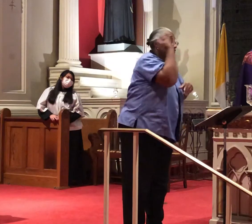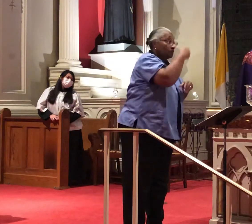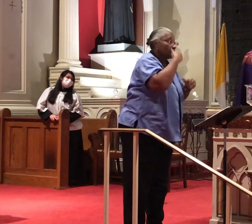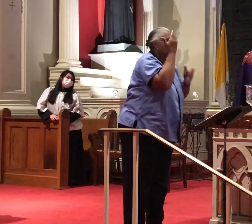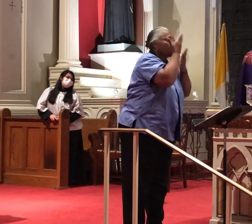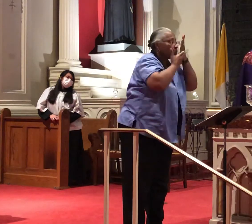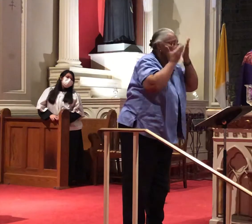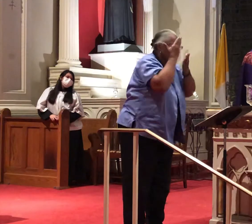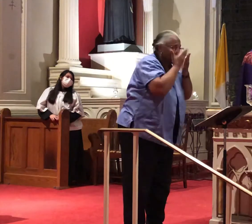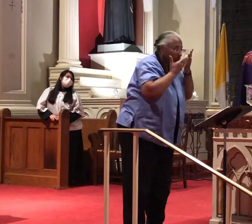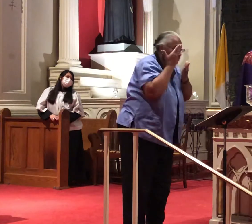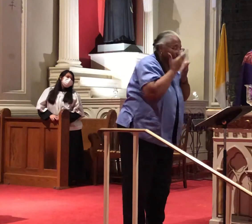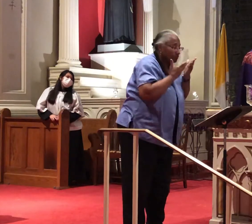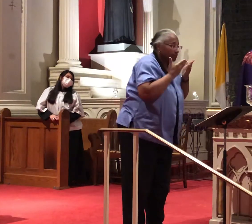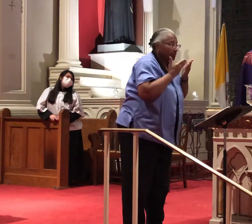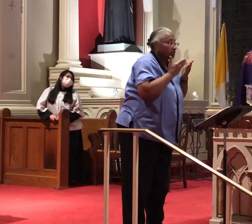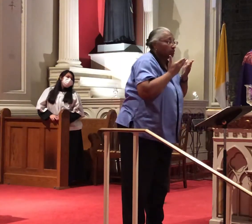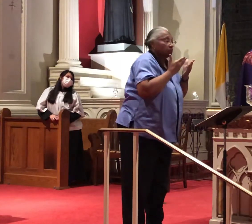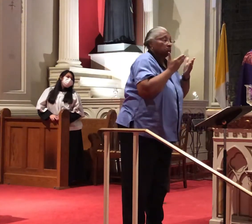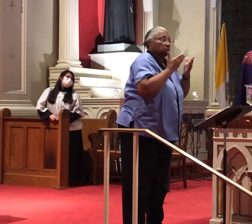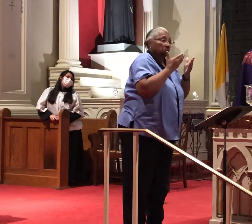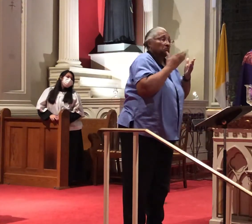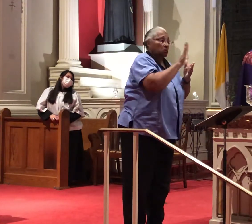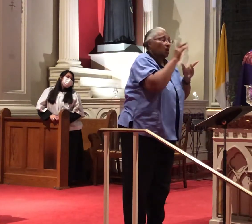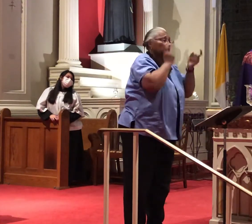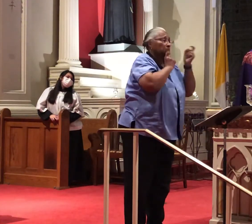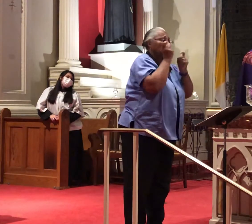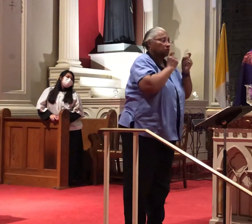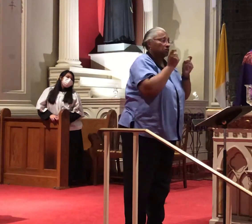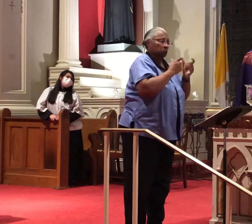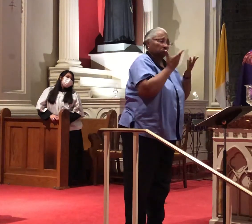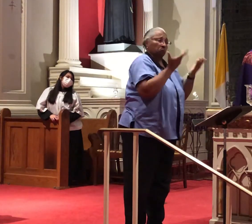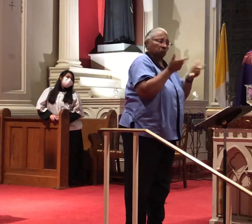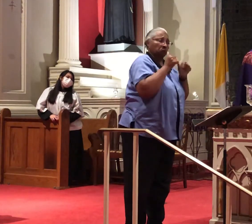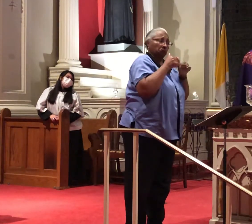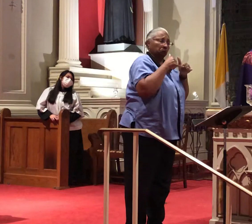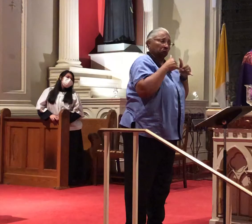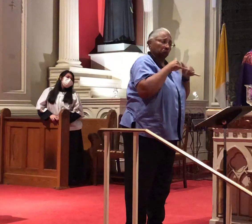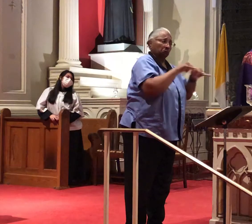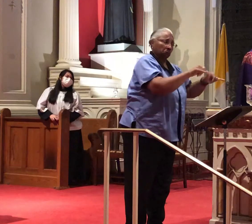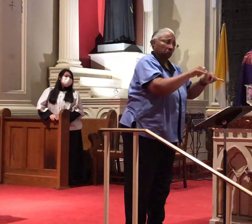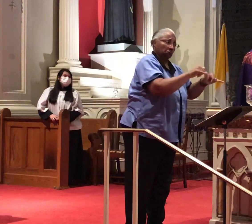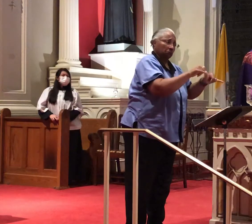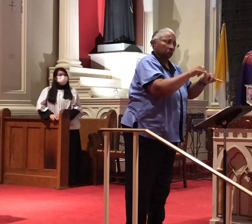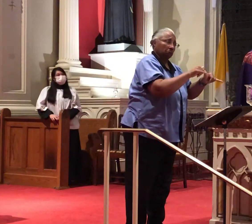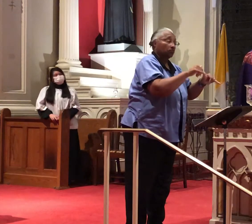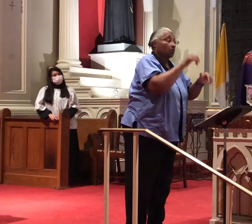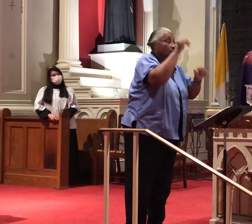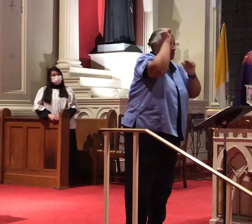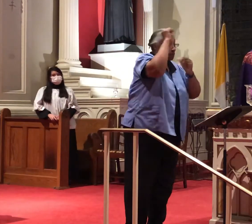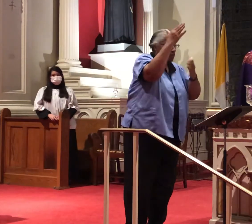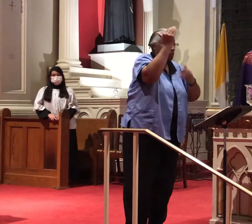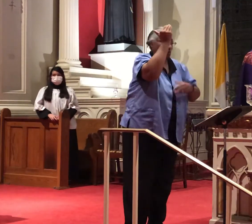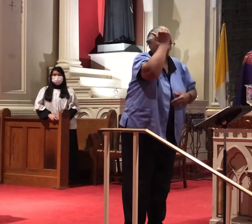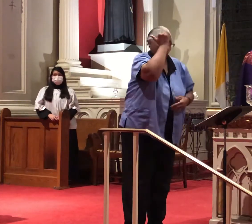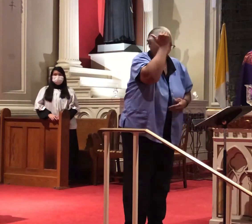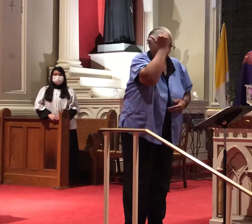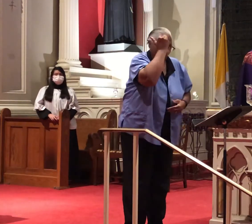so that you may not appear to be fasted, except to your Father who is hidden.